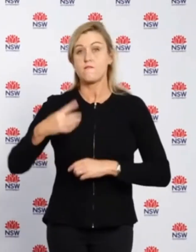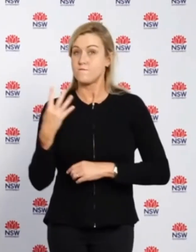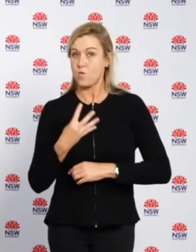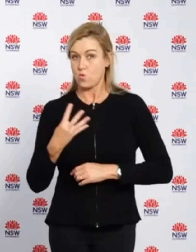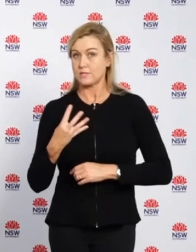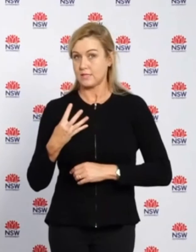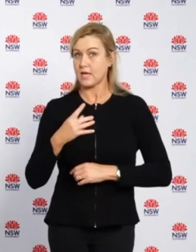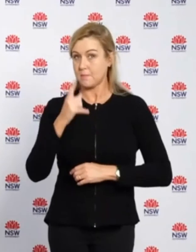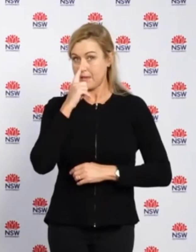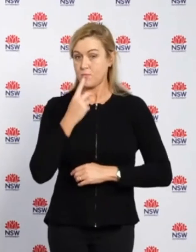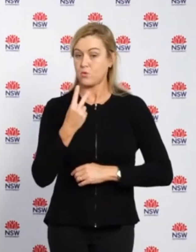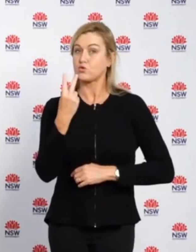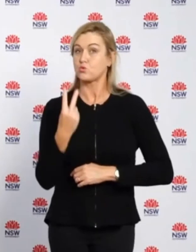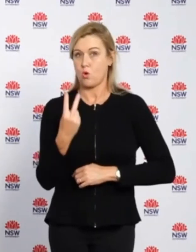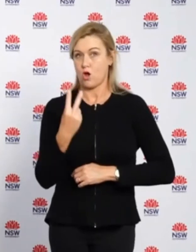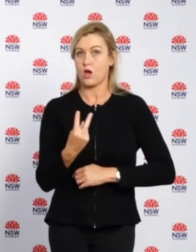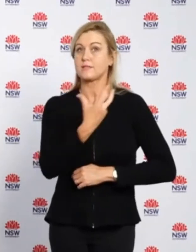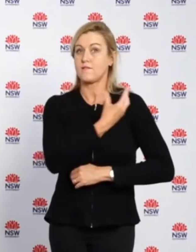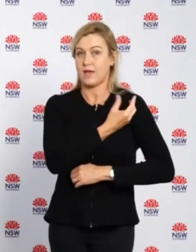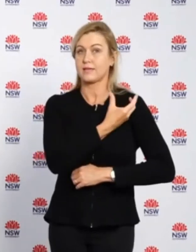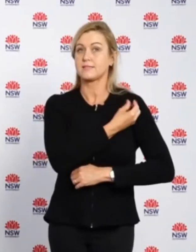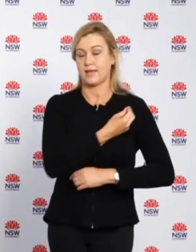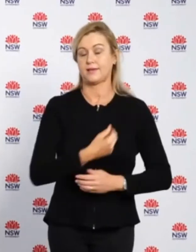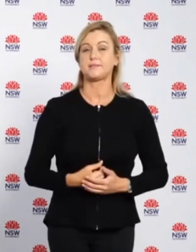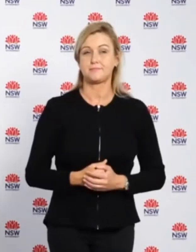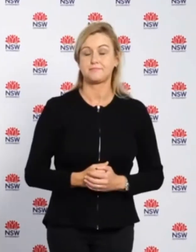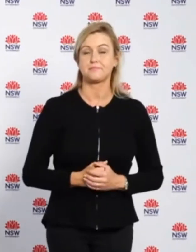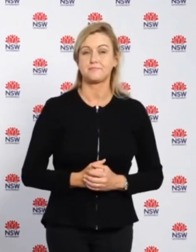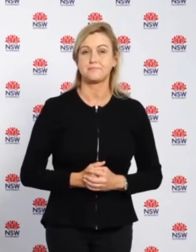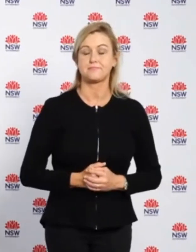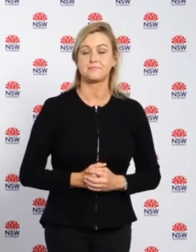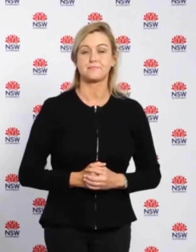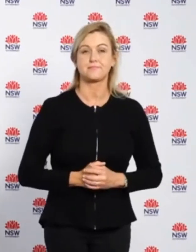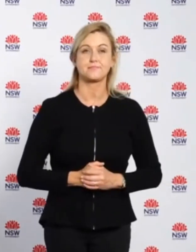people have received two doses of a COVID-19 vaccine.